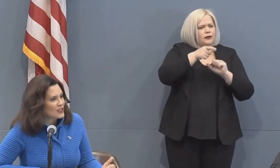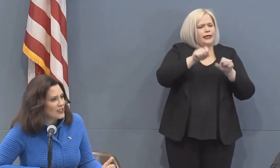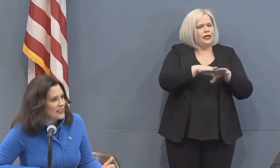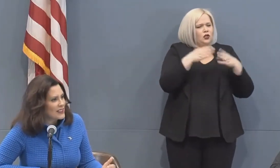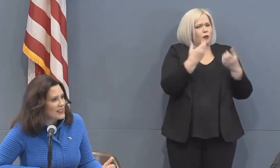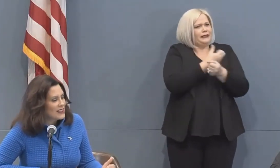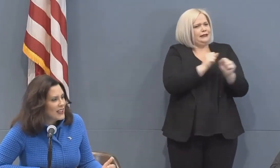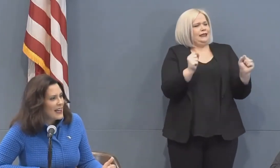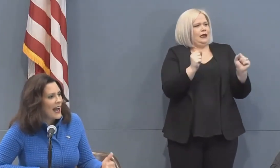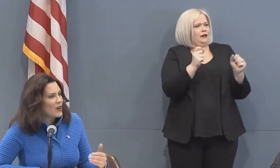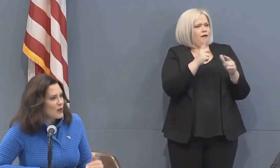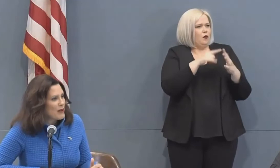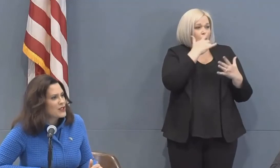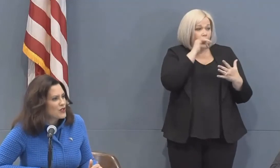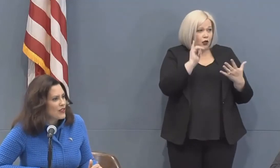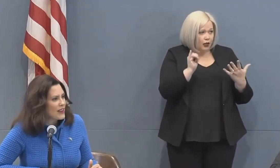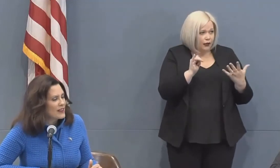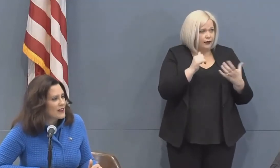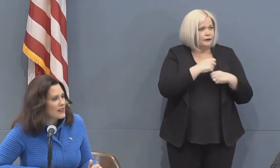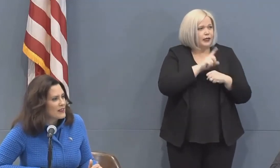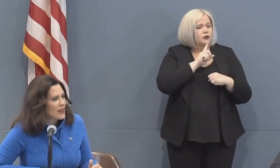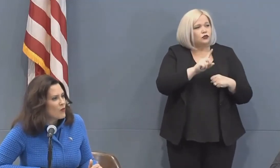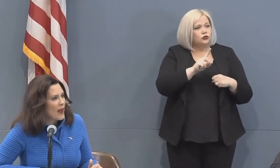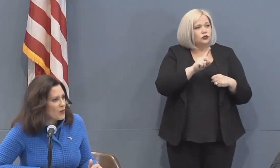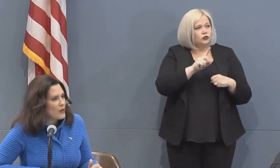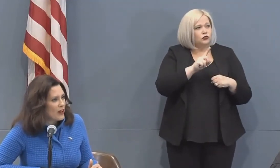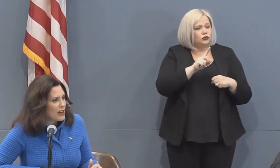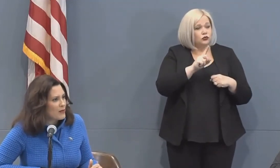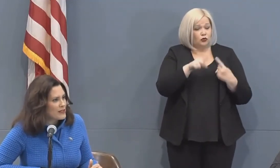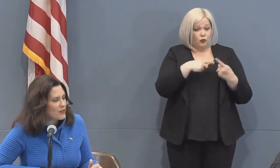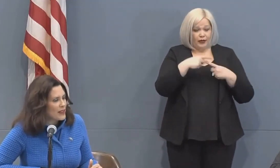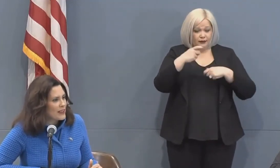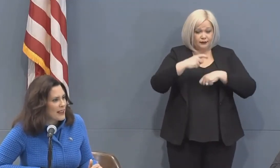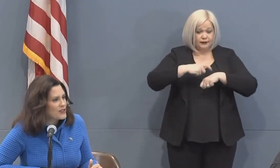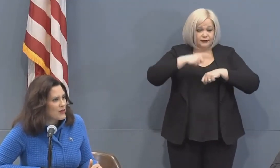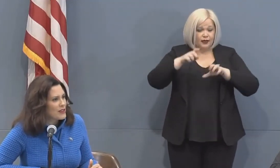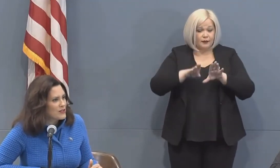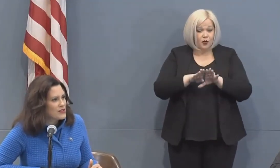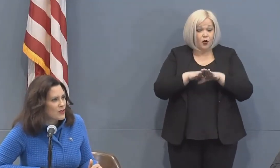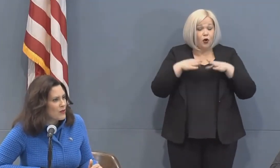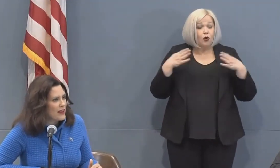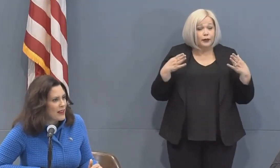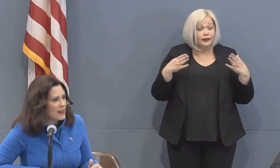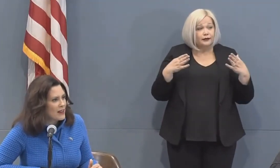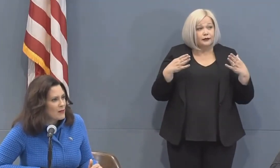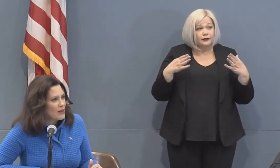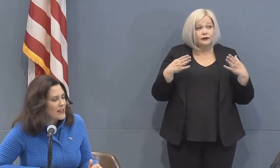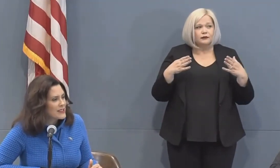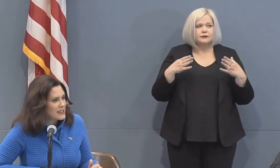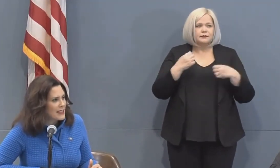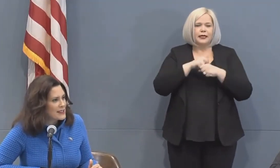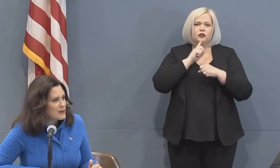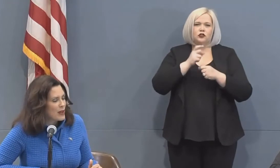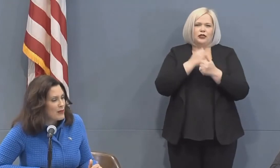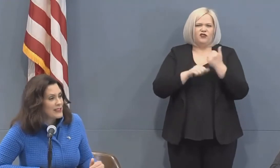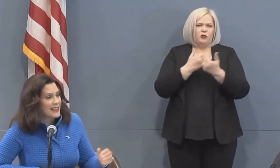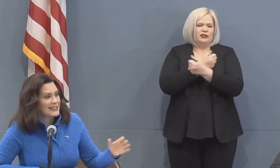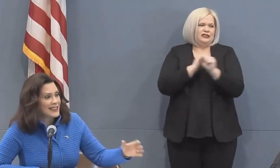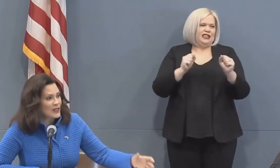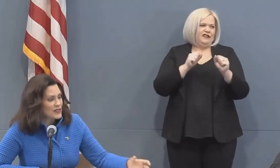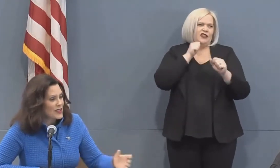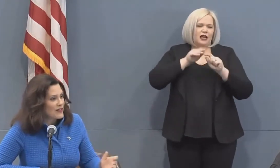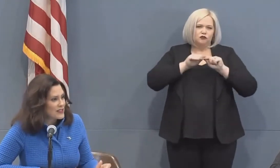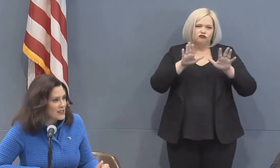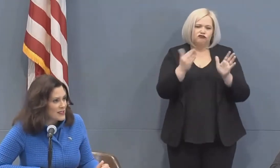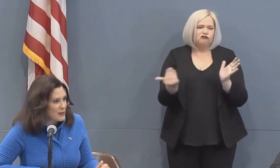what does that look like and how do we make sure that that when we are able to re-engage that we do so in a way that prevents a second spike because